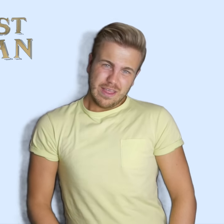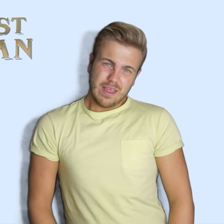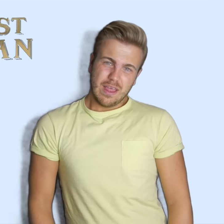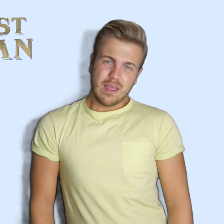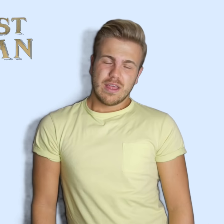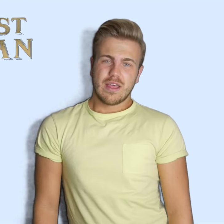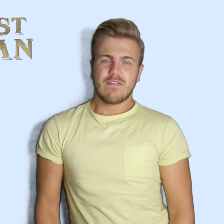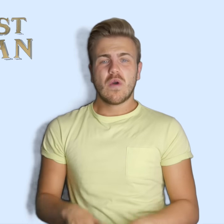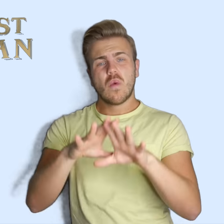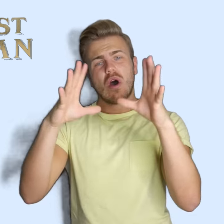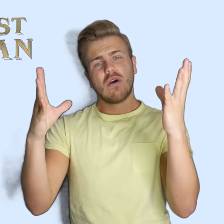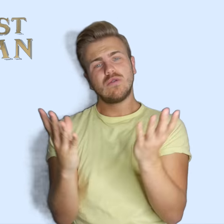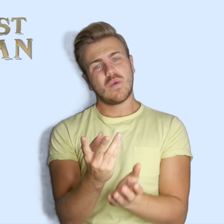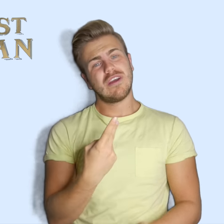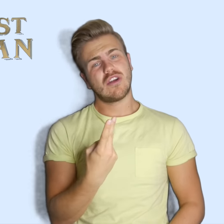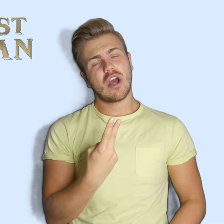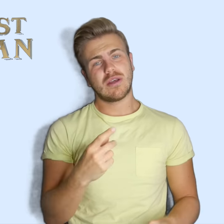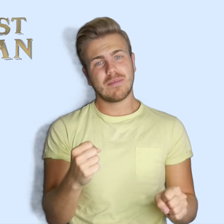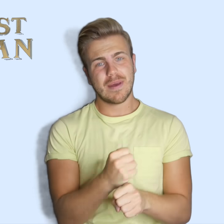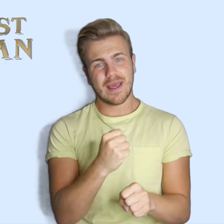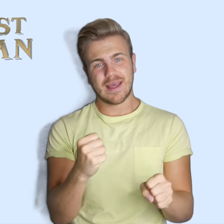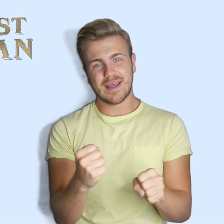For the world we're gonna make make Thank you.